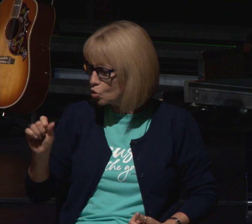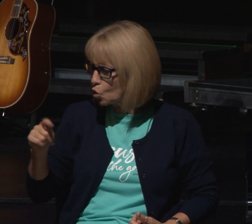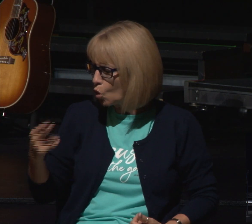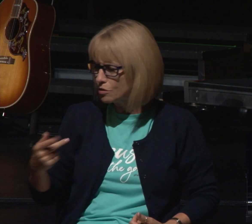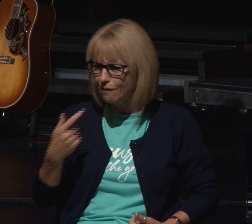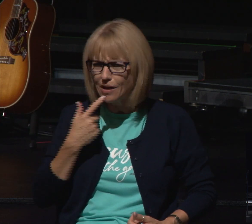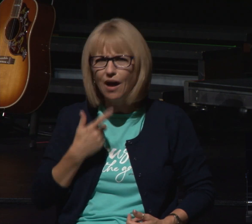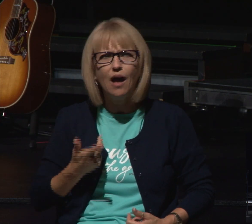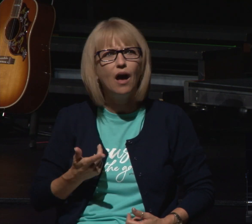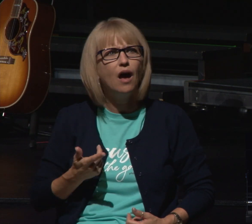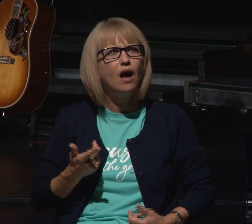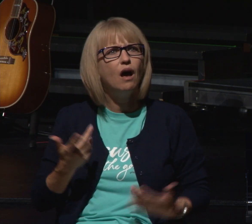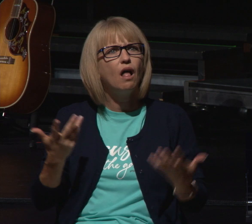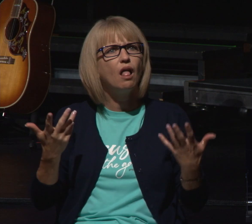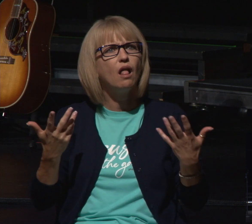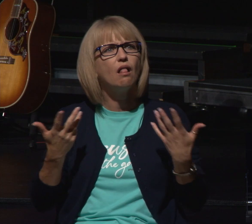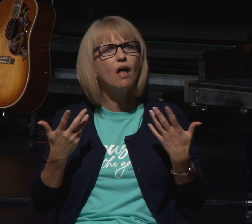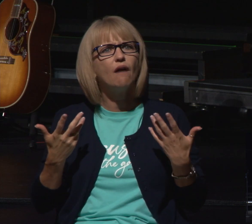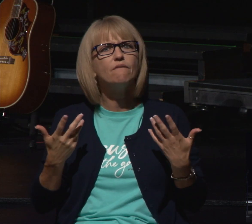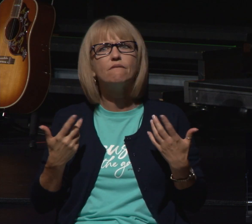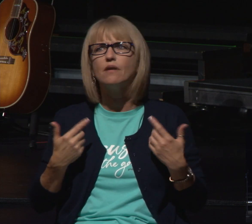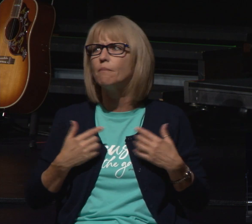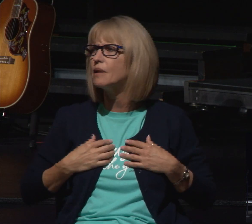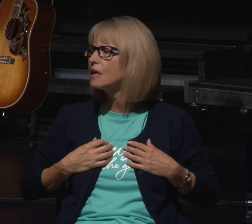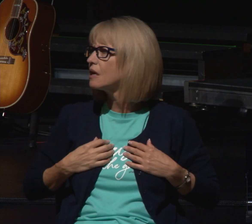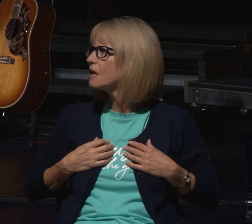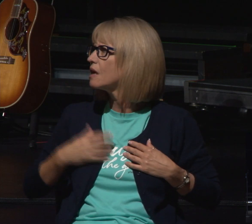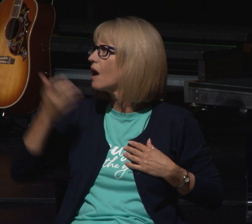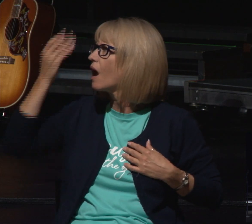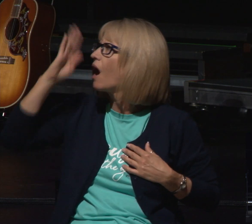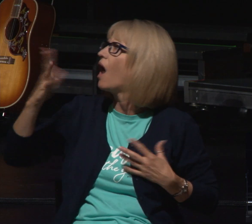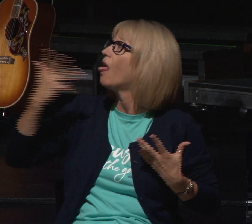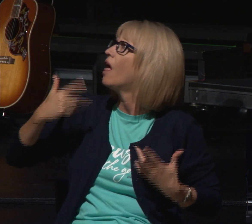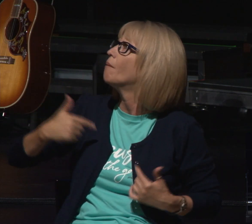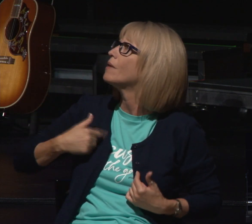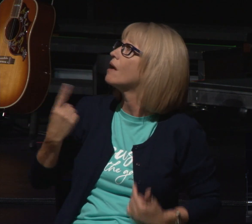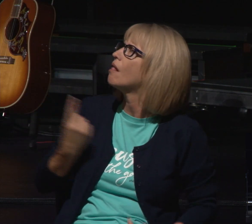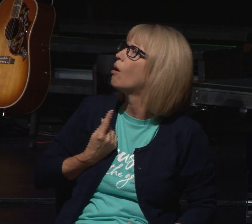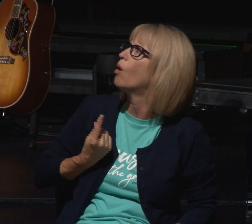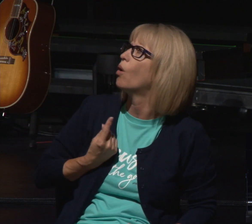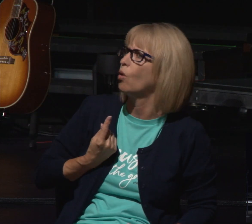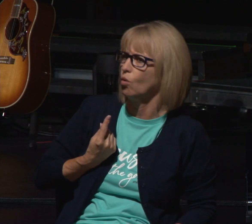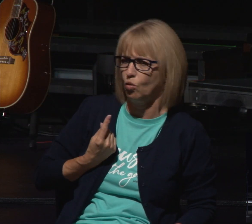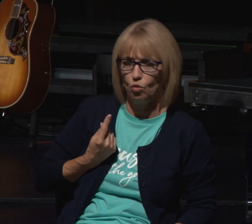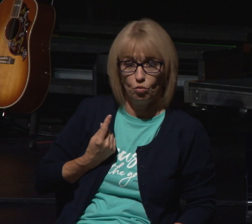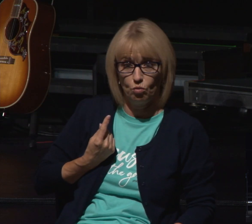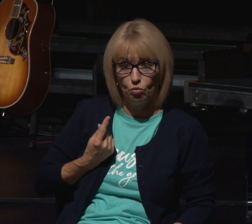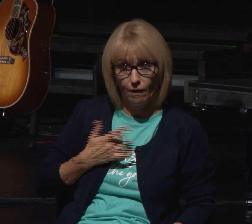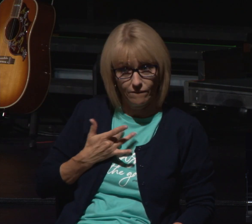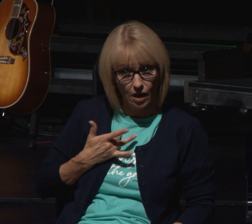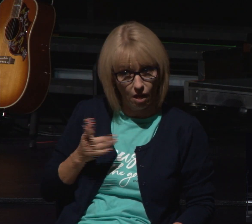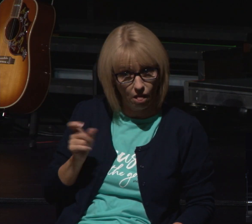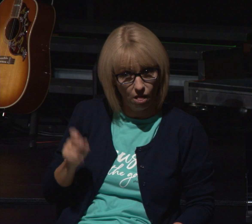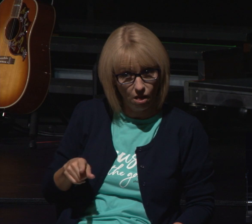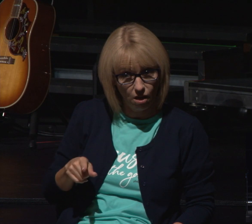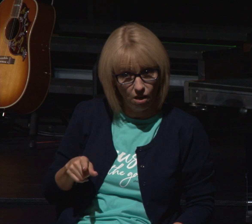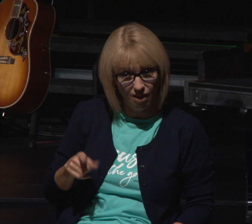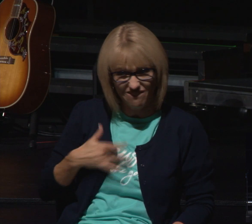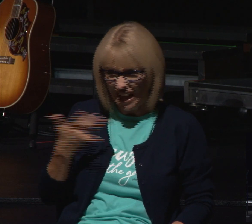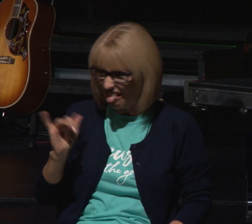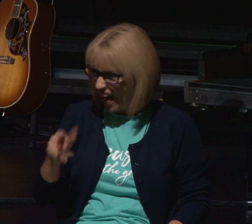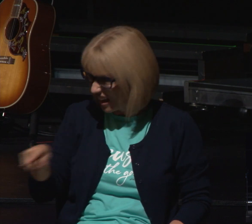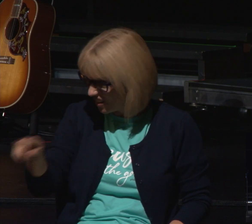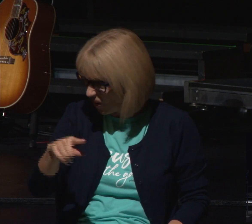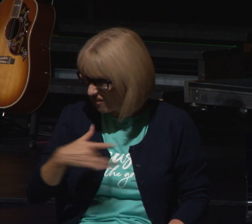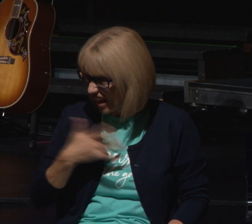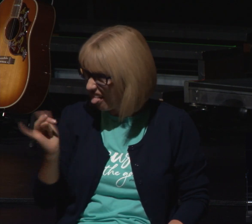thought god was really leading him is now at a place where he's just a nobody have you ever felt that way you